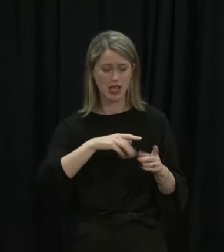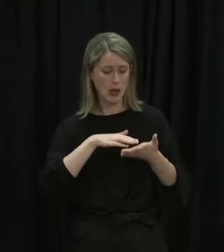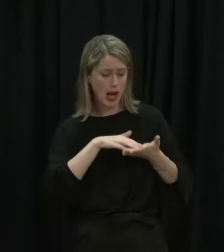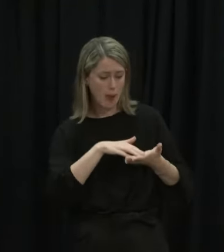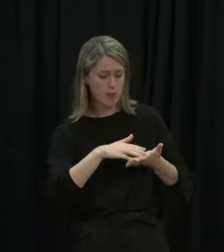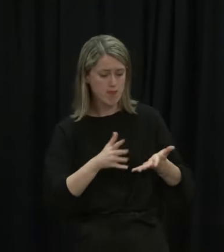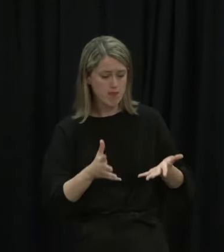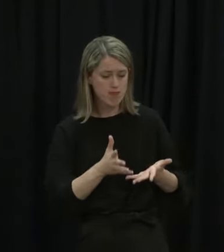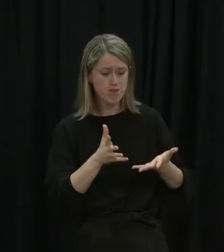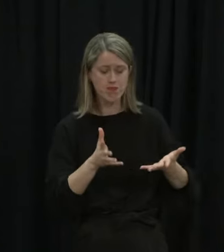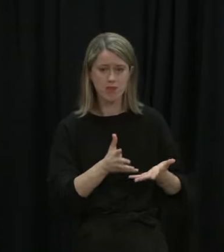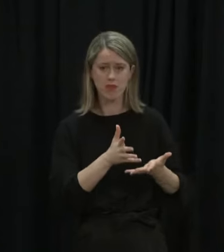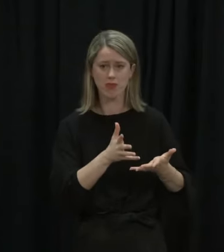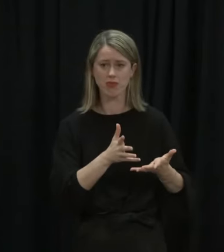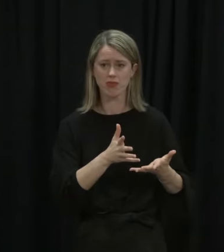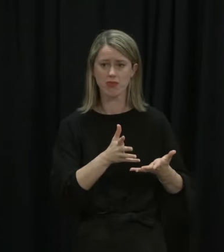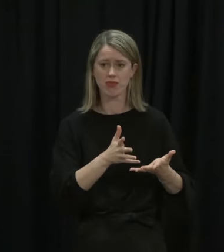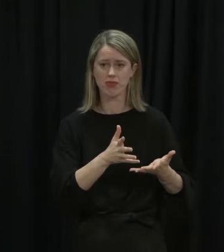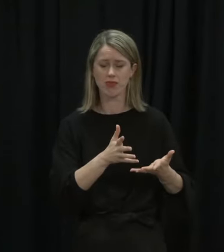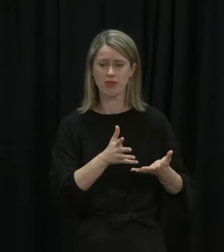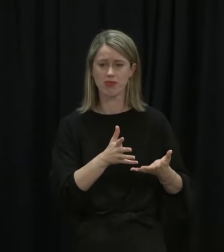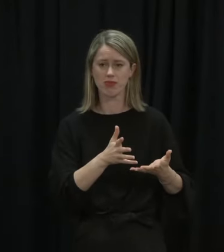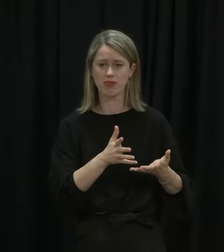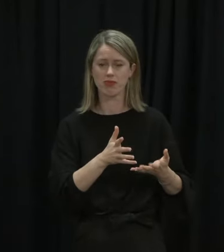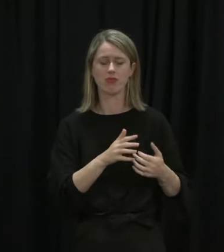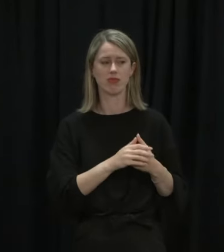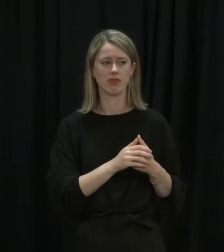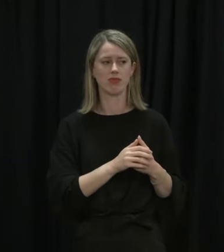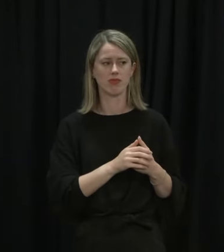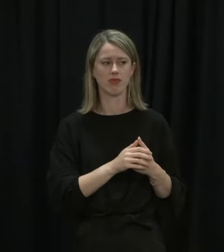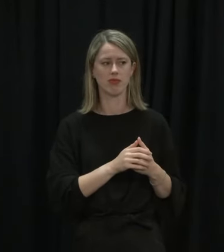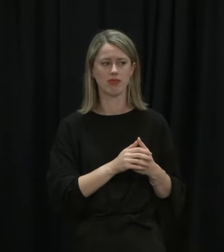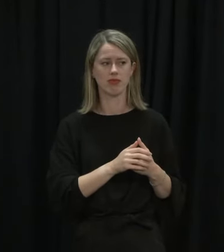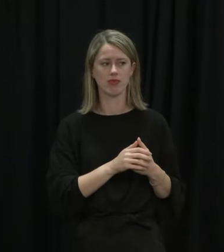in your efforts there and I was reassured by